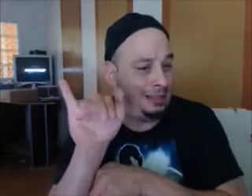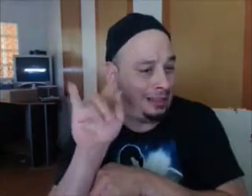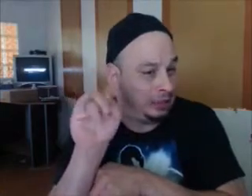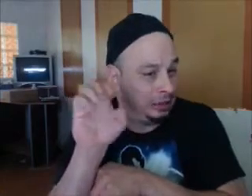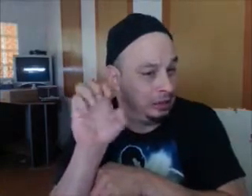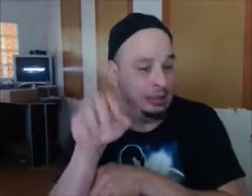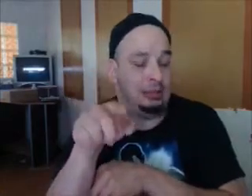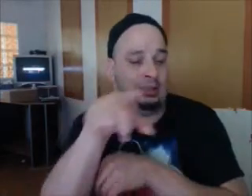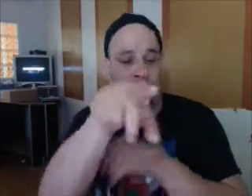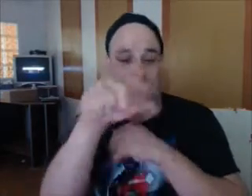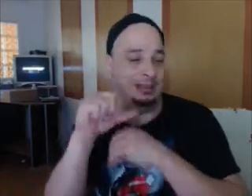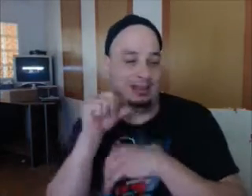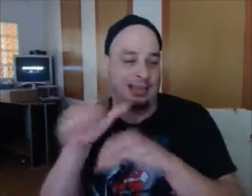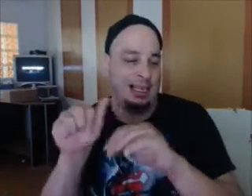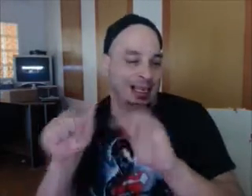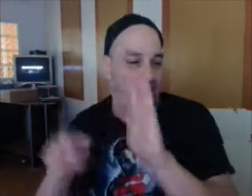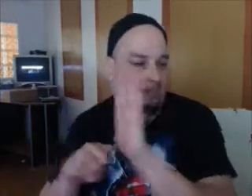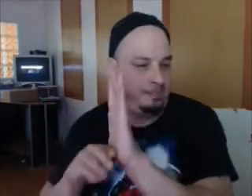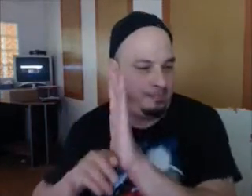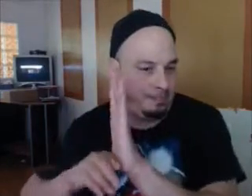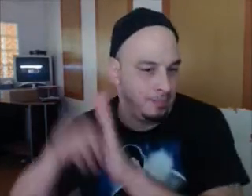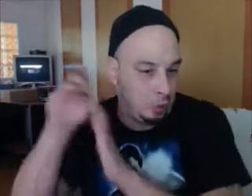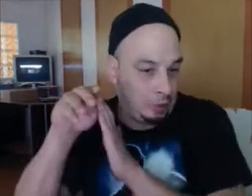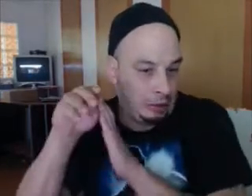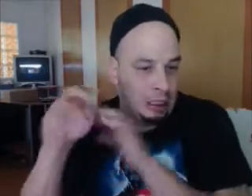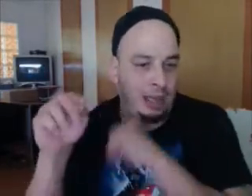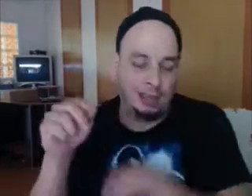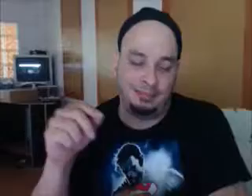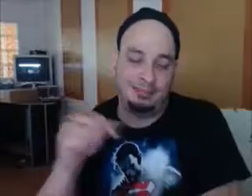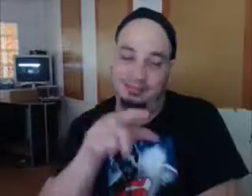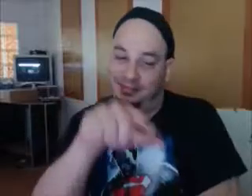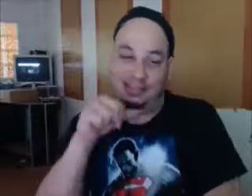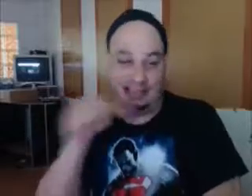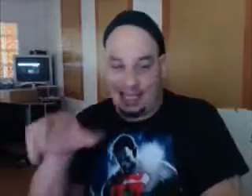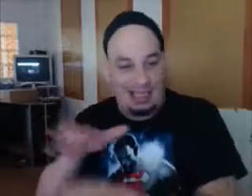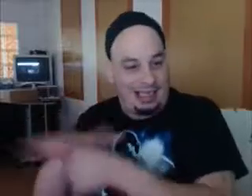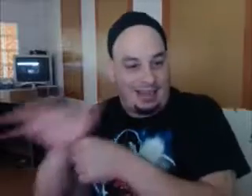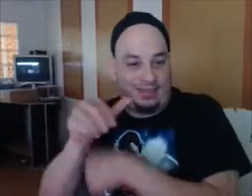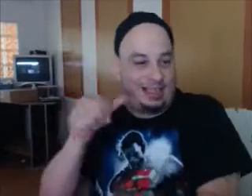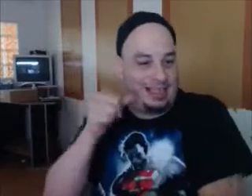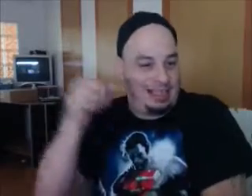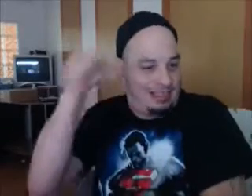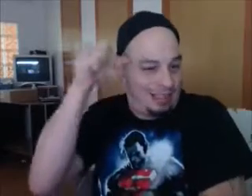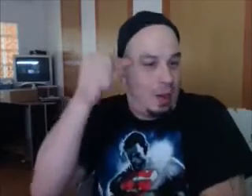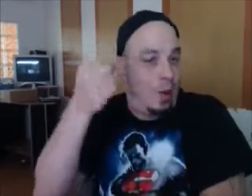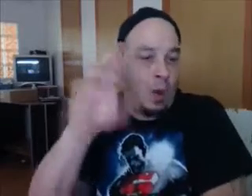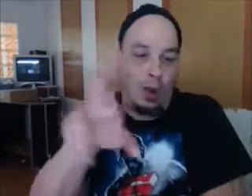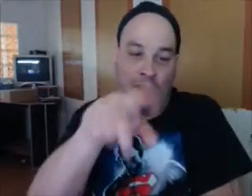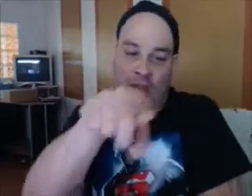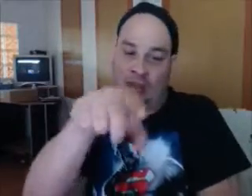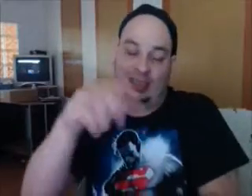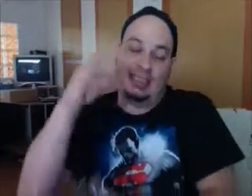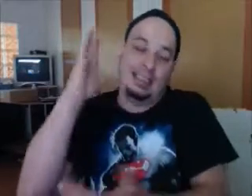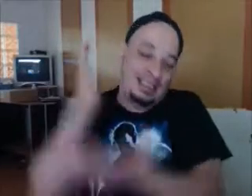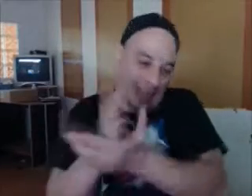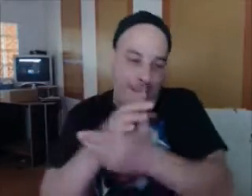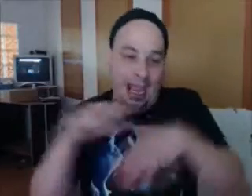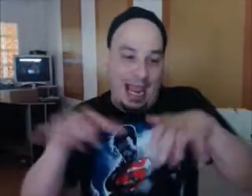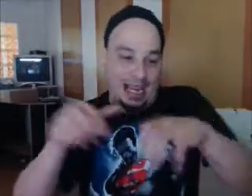city. We refuse to let Detroit go bankrupt. I bet on American workers and American ingenuity. Three